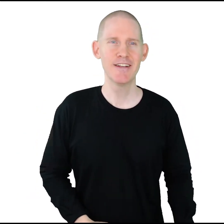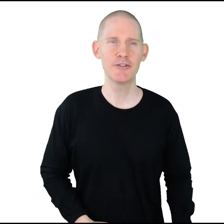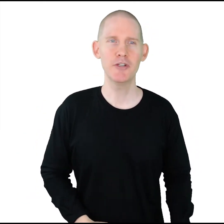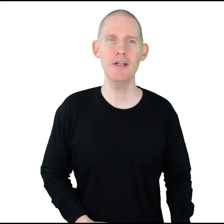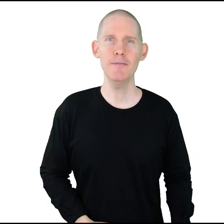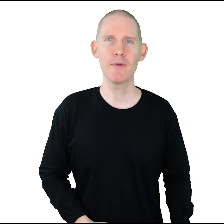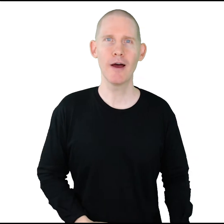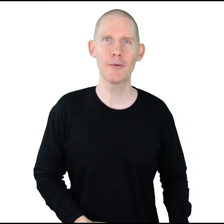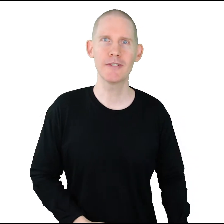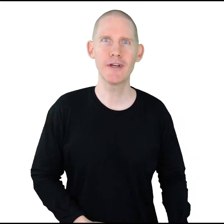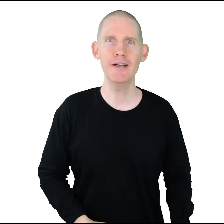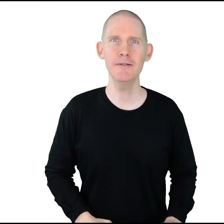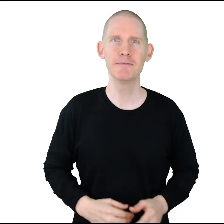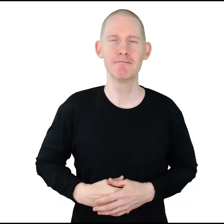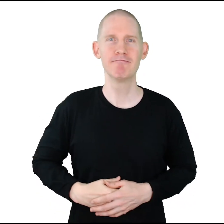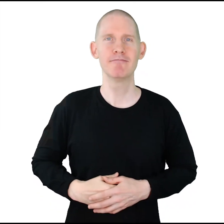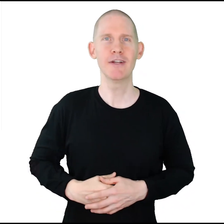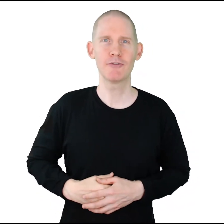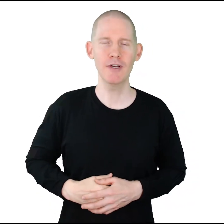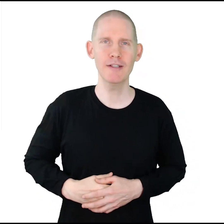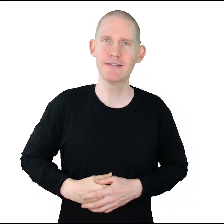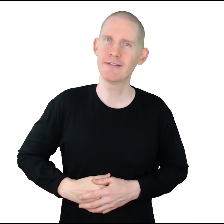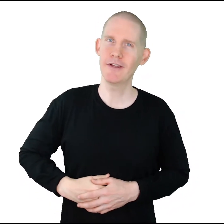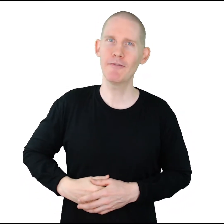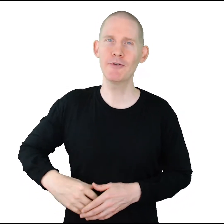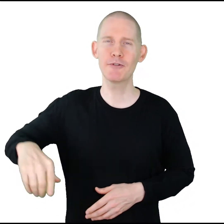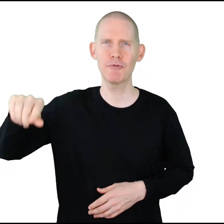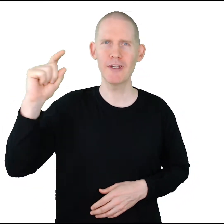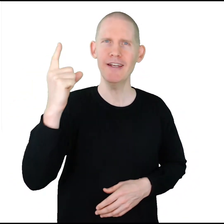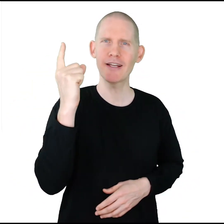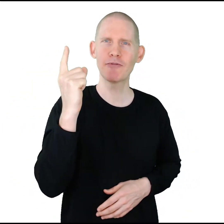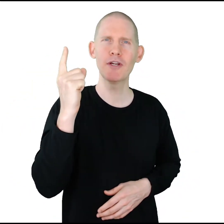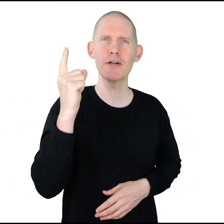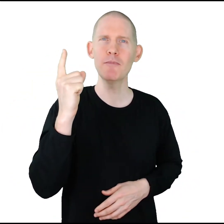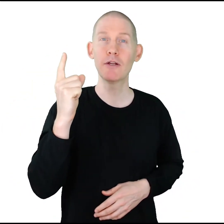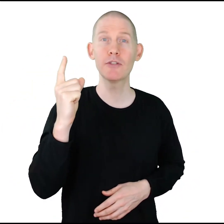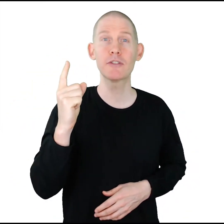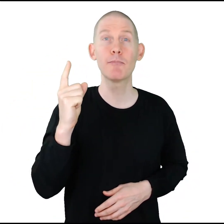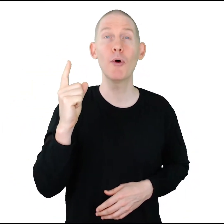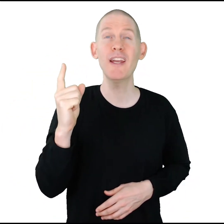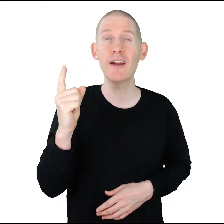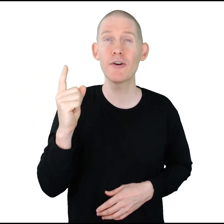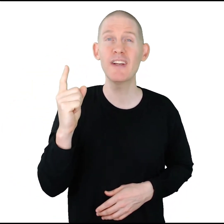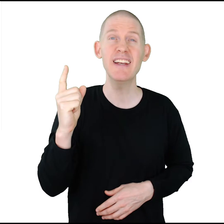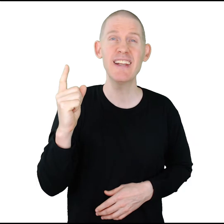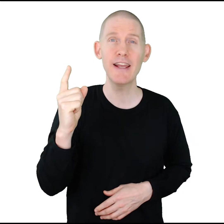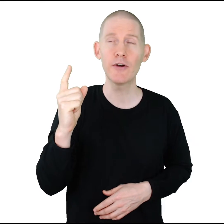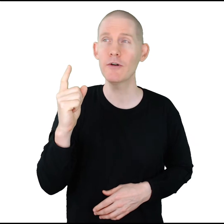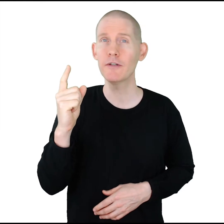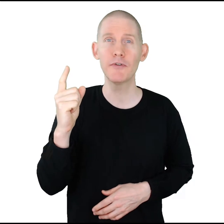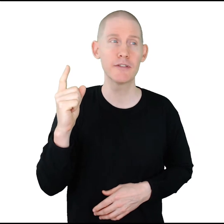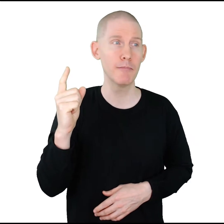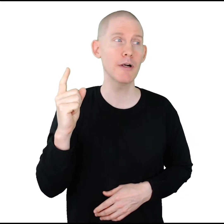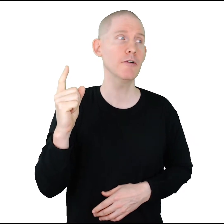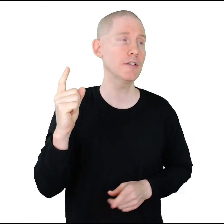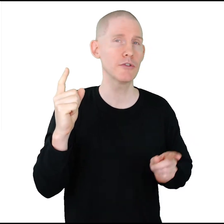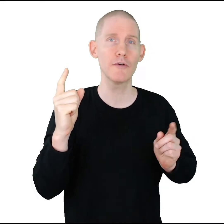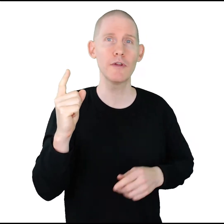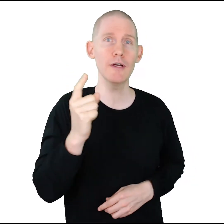She, how do we sign it? That's right, the ever-useful index finger. Just point at her, indicate her. If it's Margaret, she's over there.